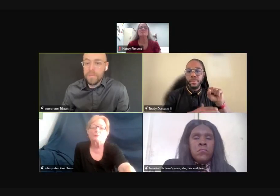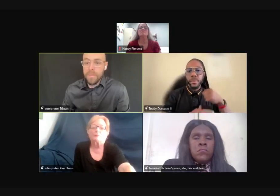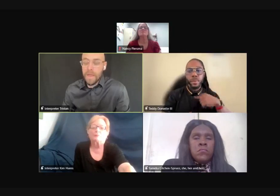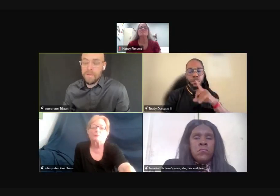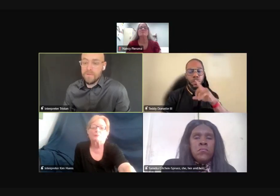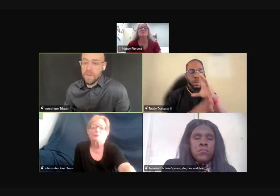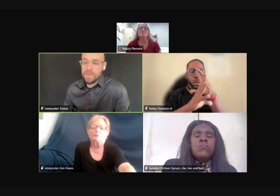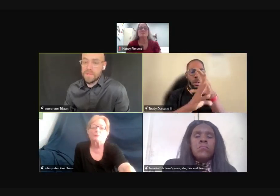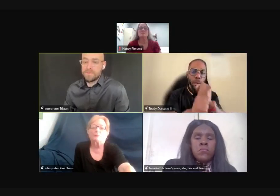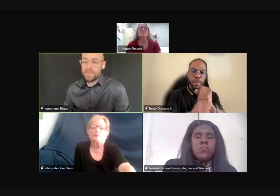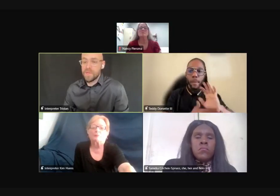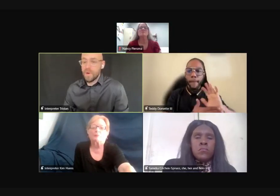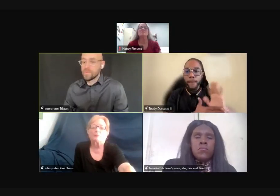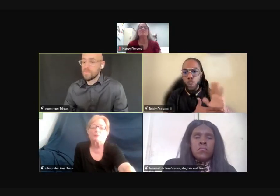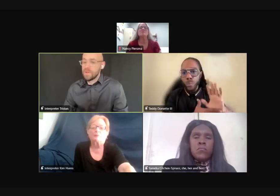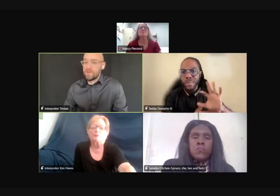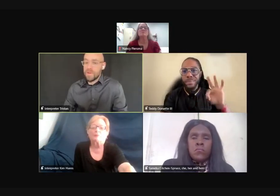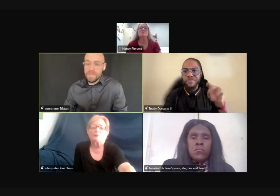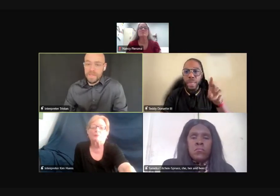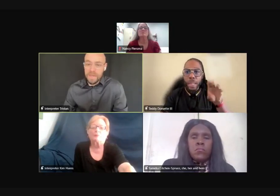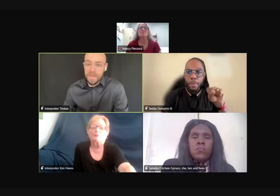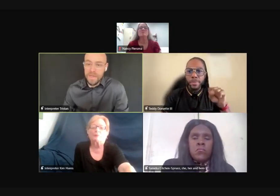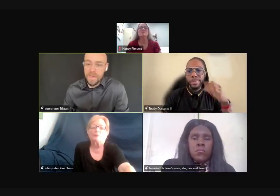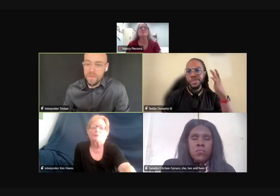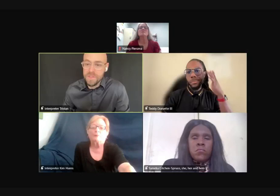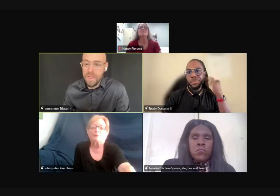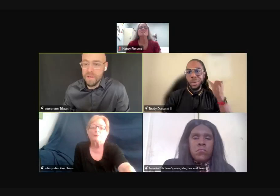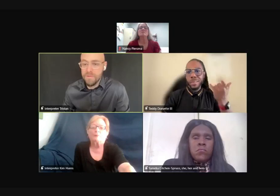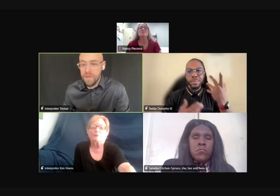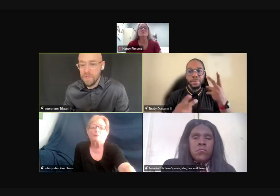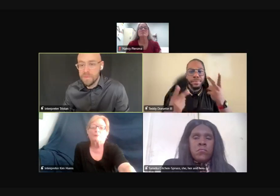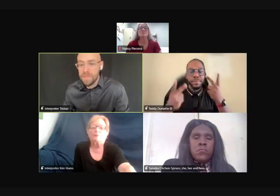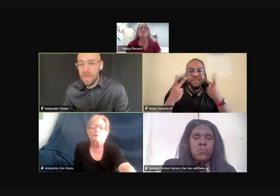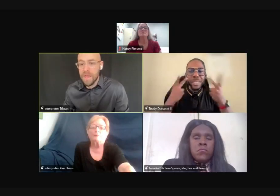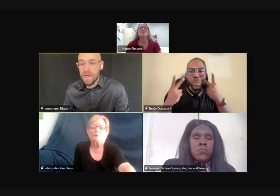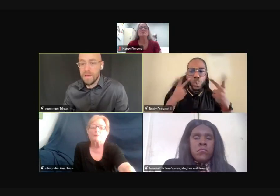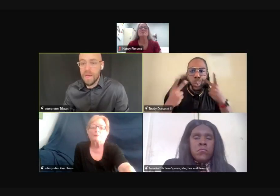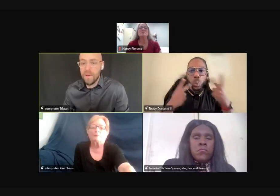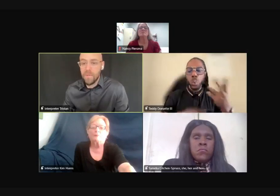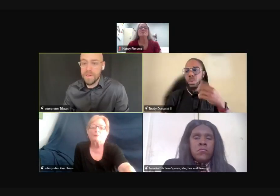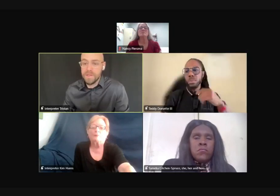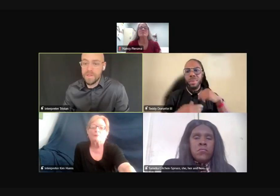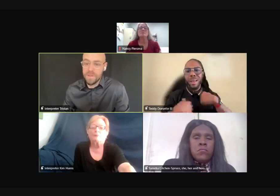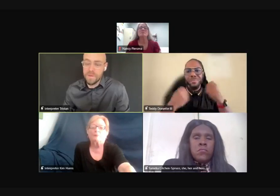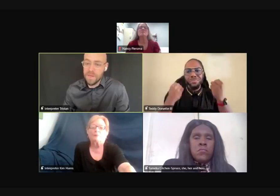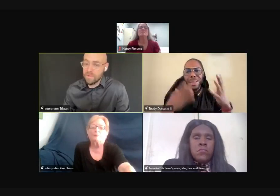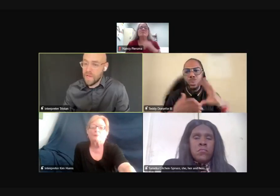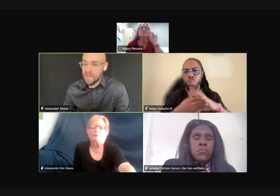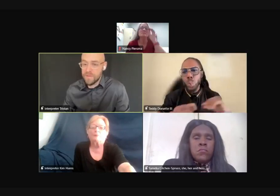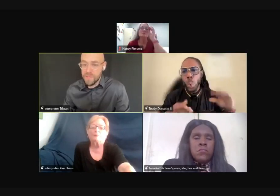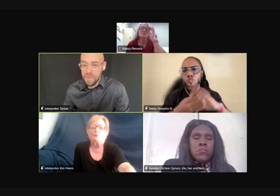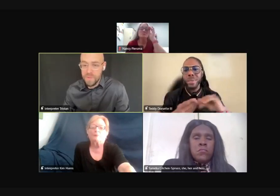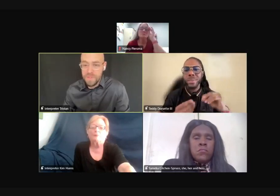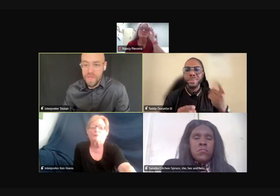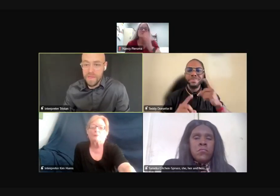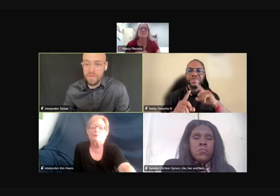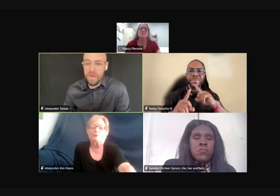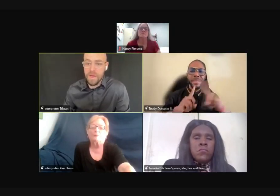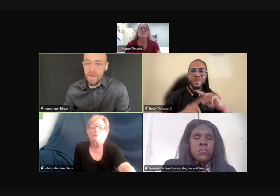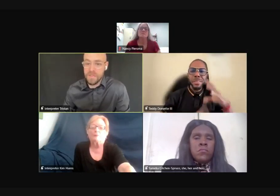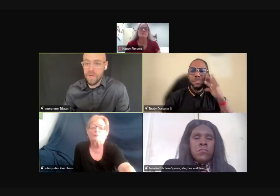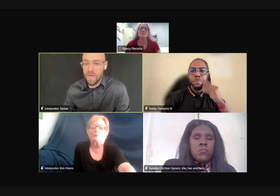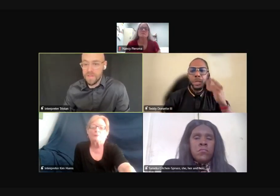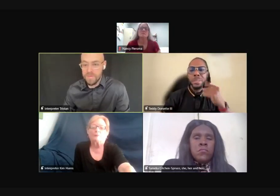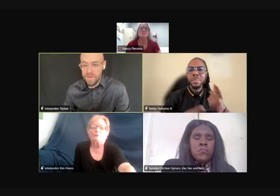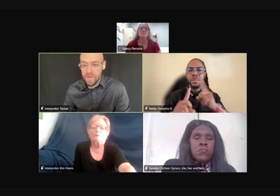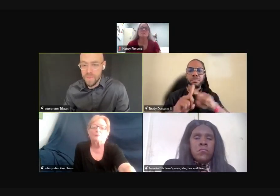and films. So I was really fascinated and interesting in films, and I wanted to, I liked the visuals. I